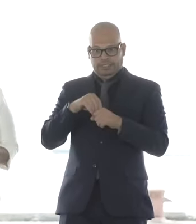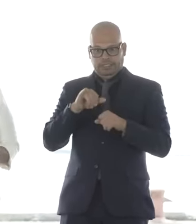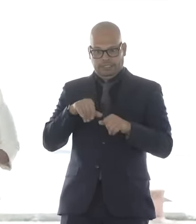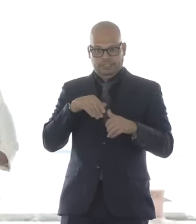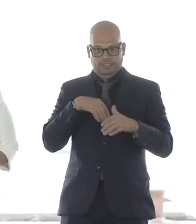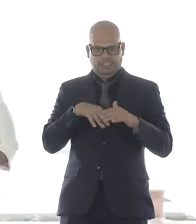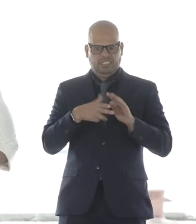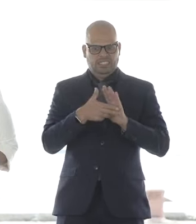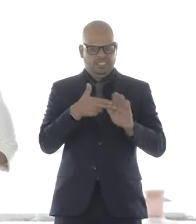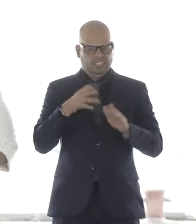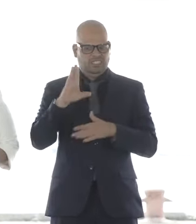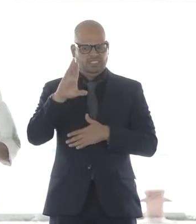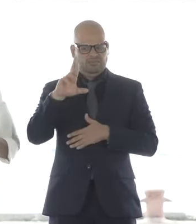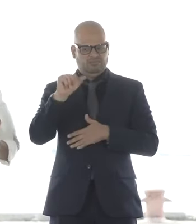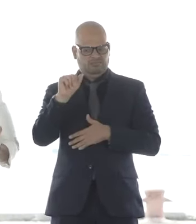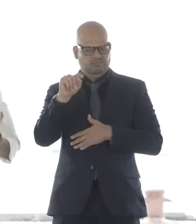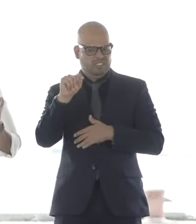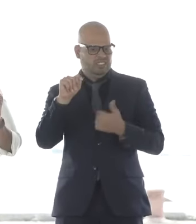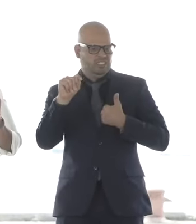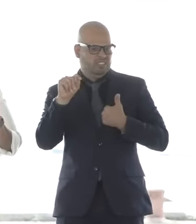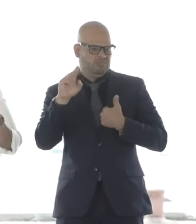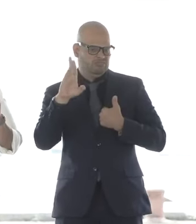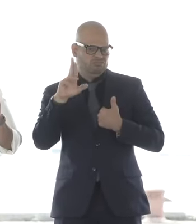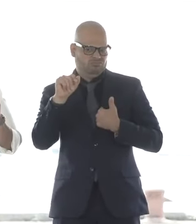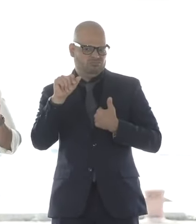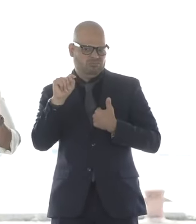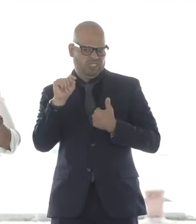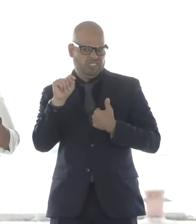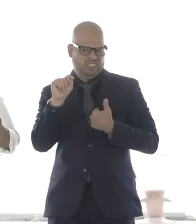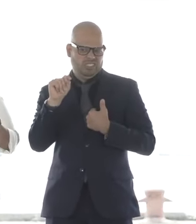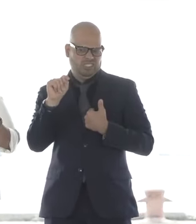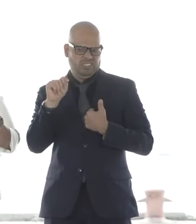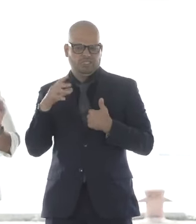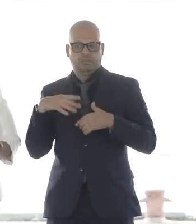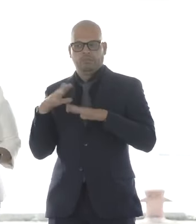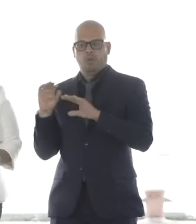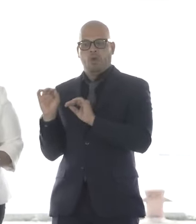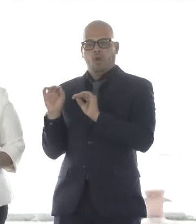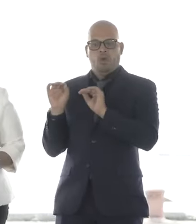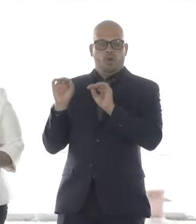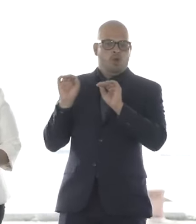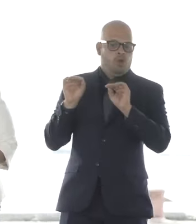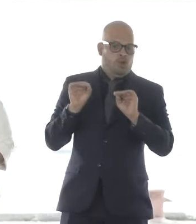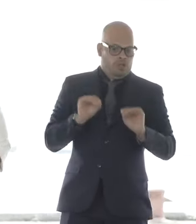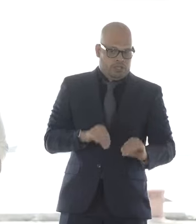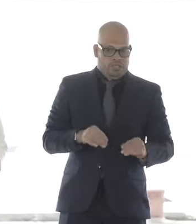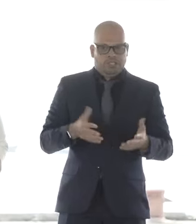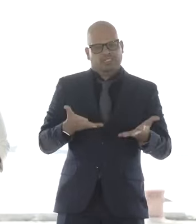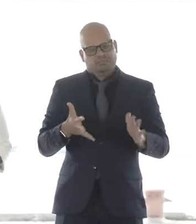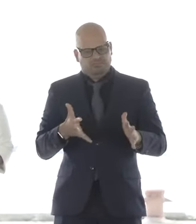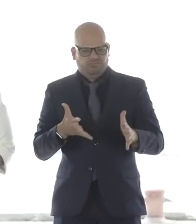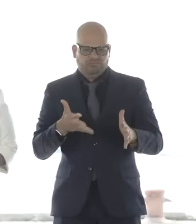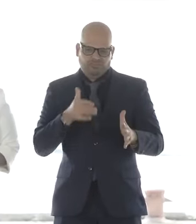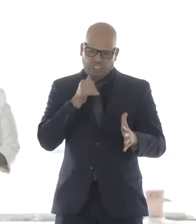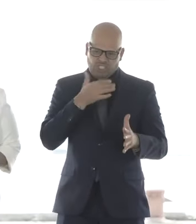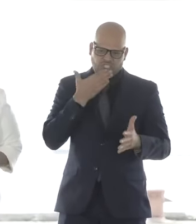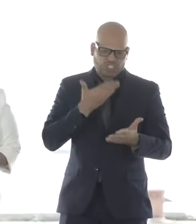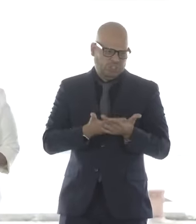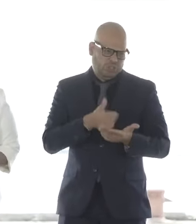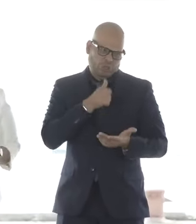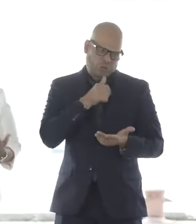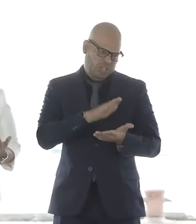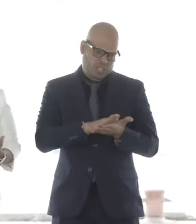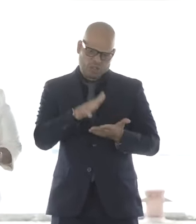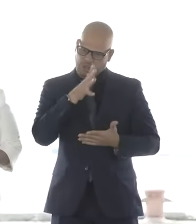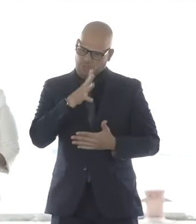think it's part of the history. We weren't so good to women in 1692, but other than that, we punch out of our weight